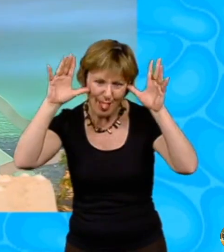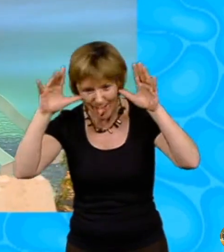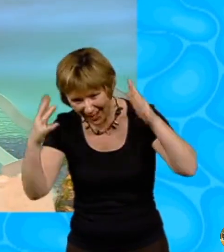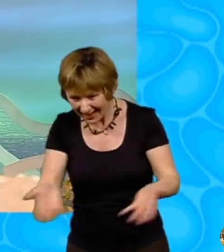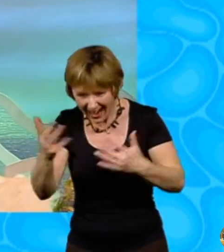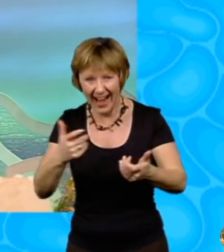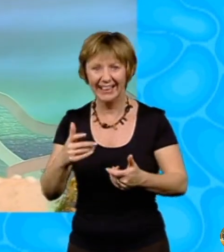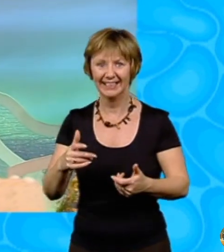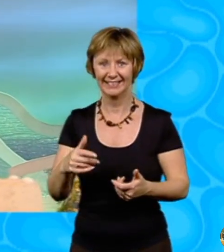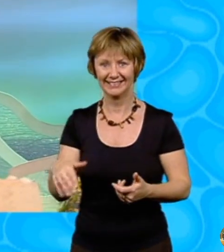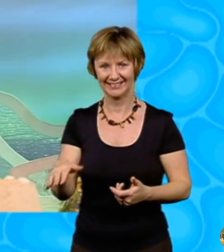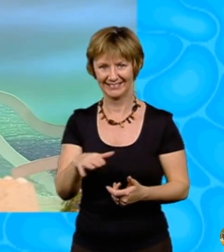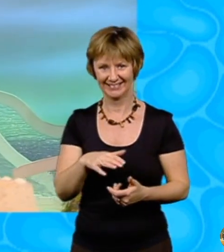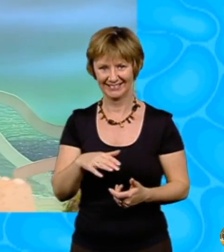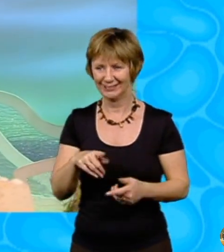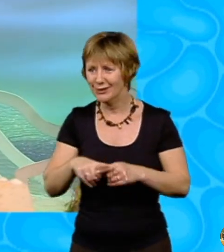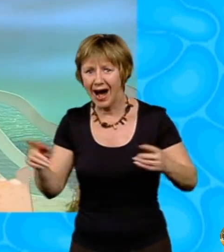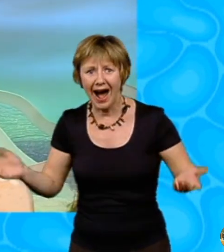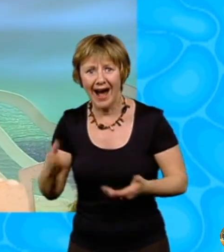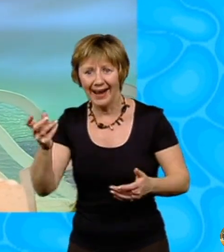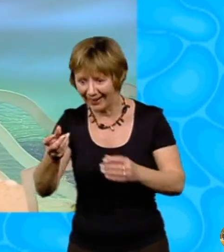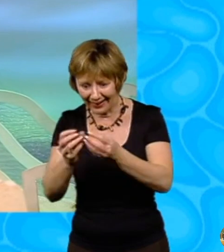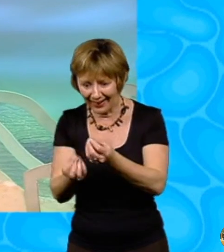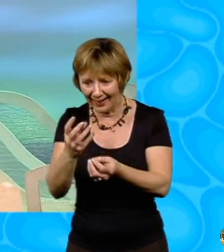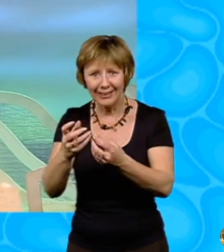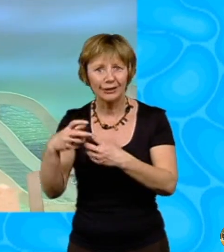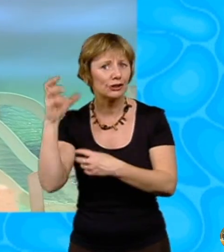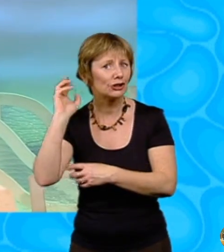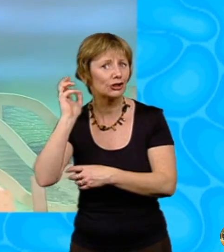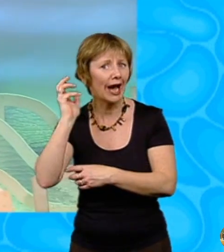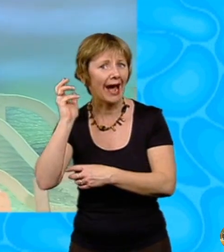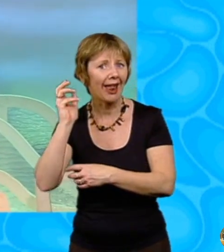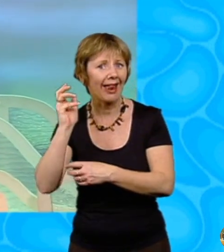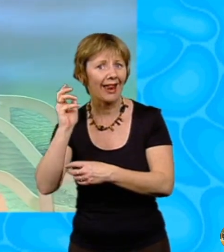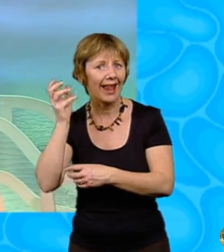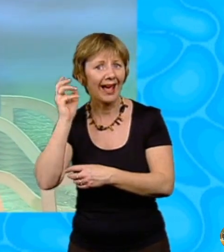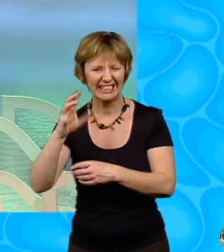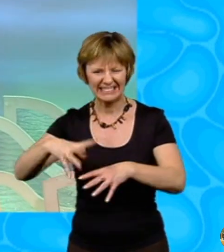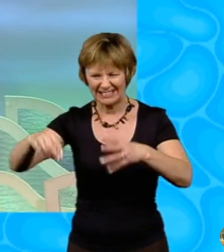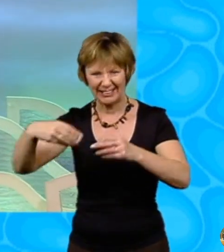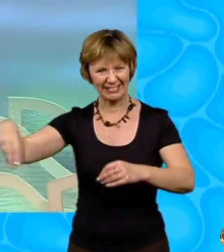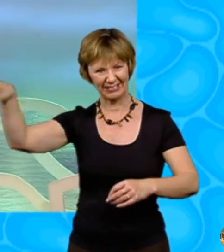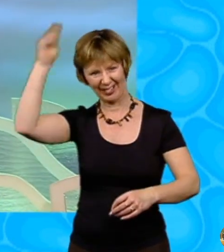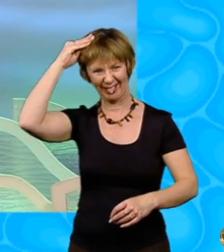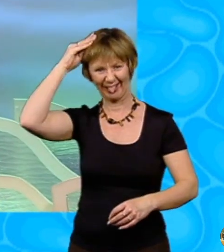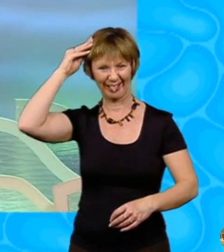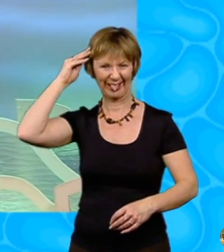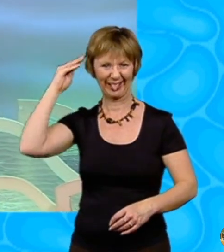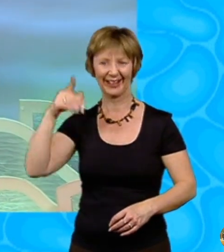with some shells and seaweed. We did laugh. Especially when a long, smelly piece of seaweed fell